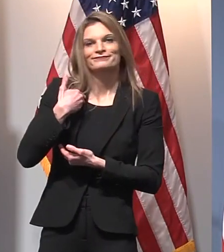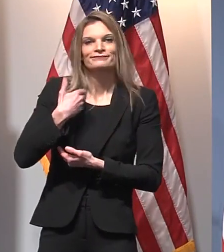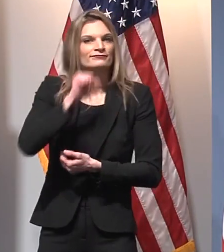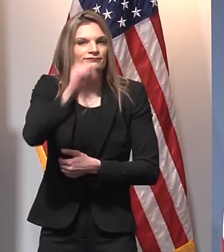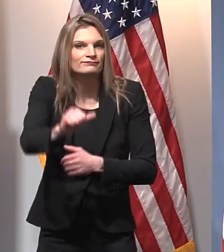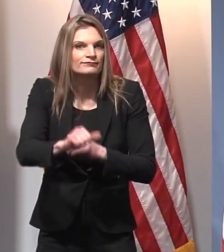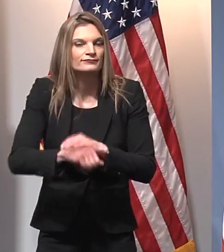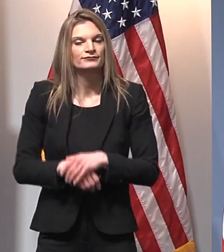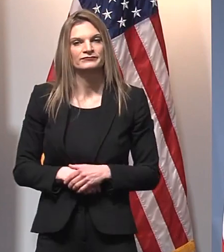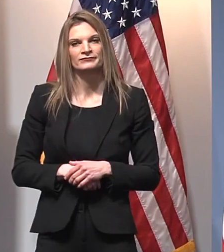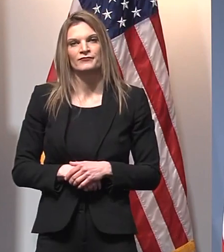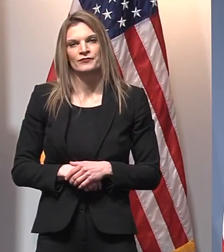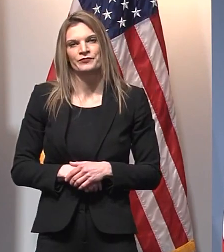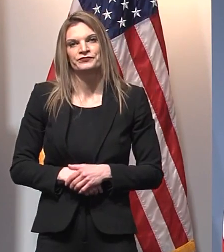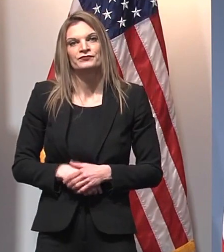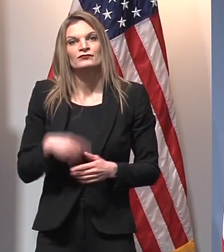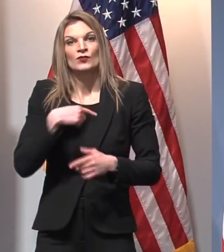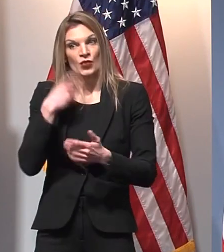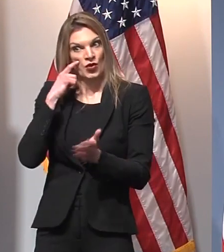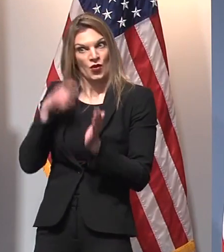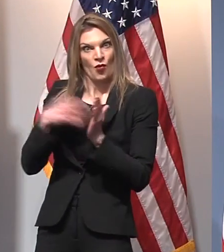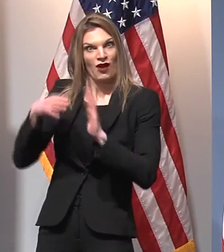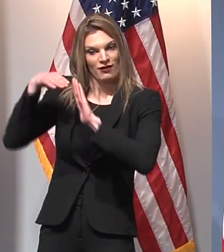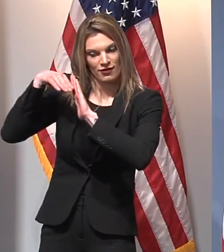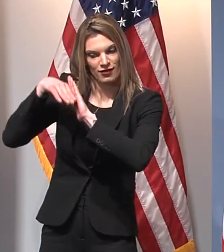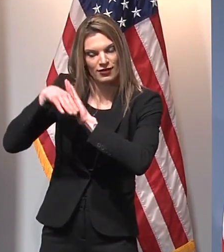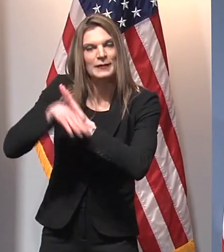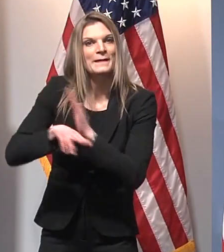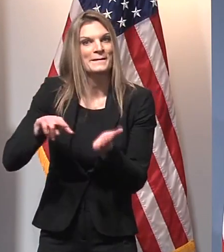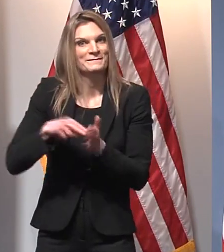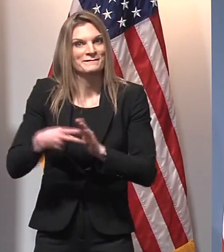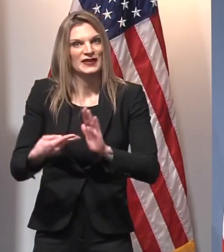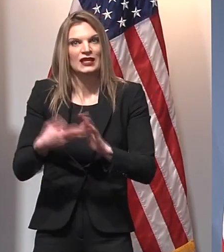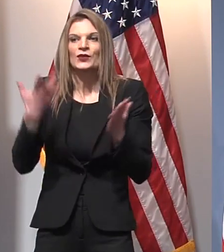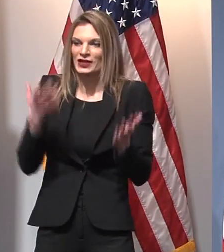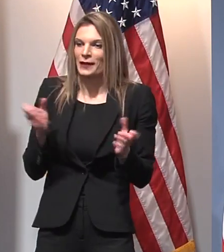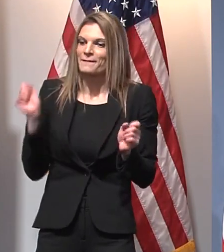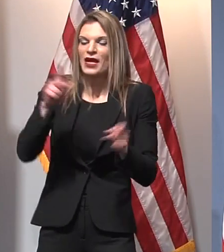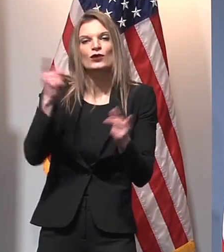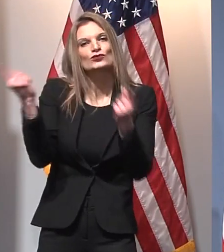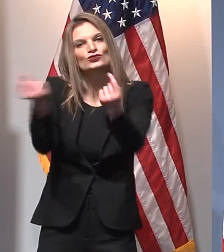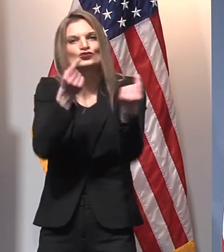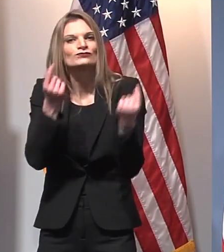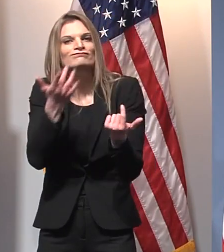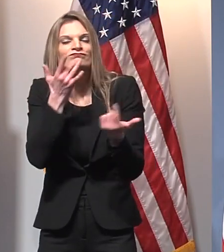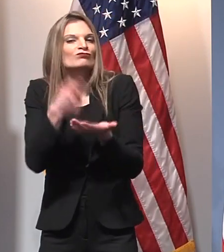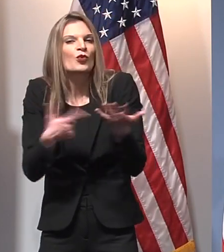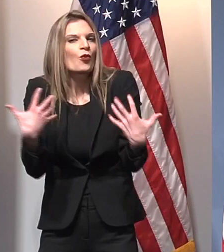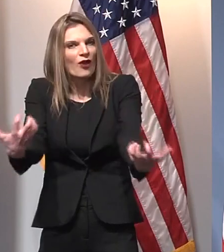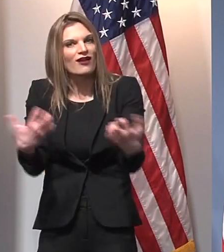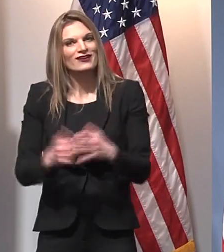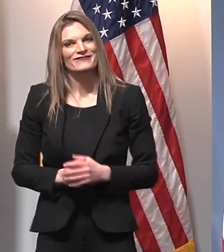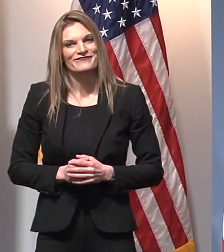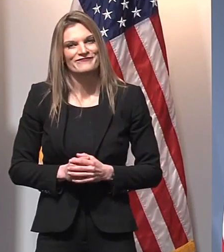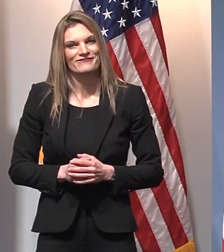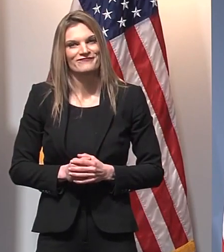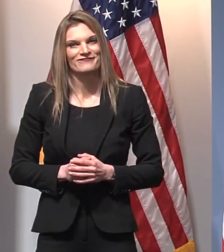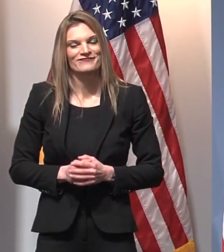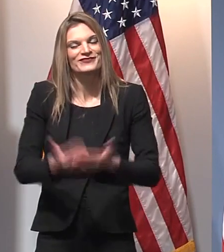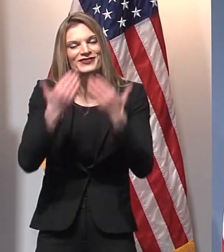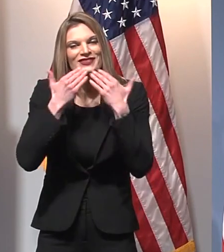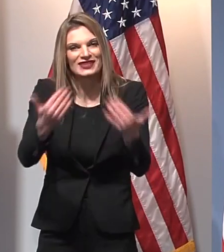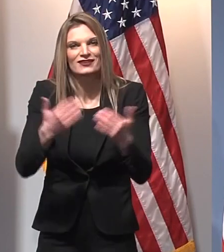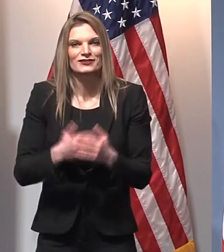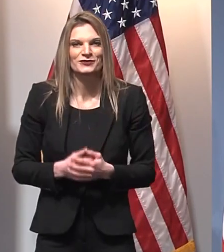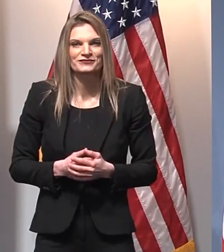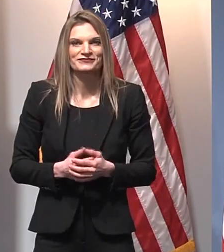time, as trends improve, we will continue to look for ways to return to the activities that we love safely. Thank